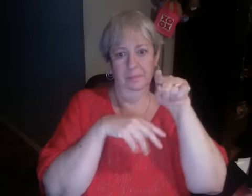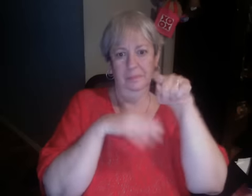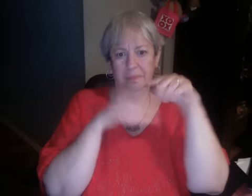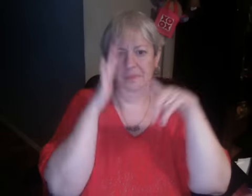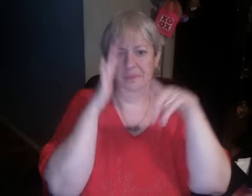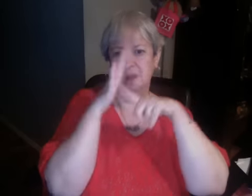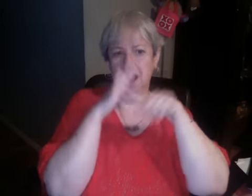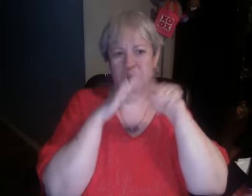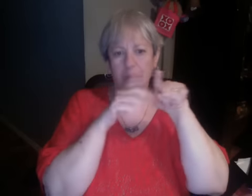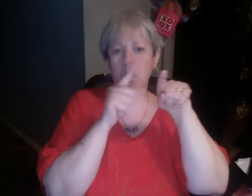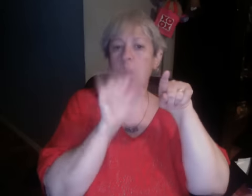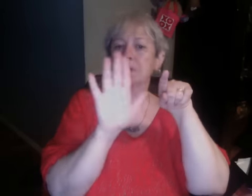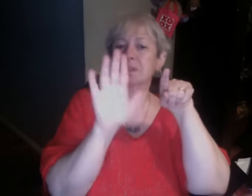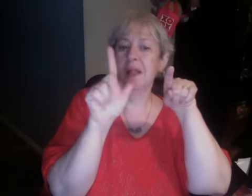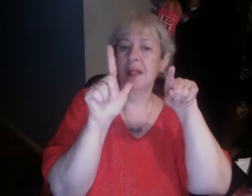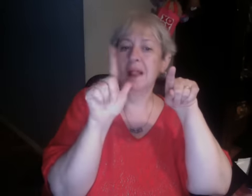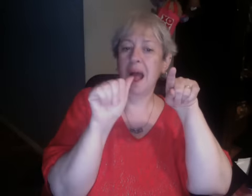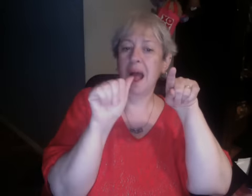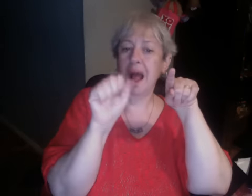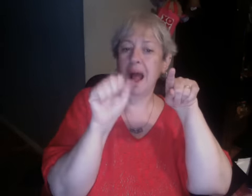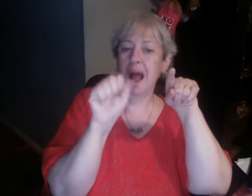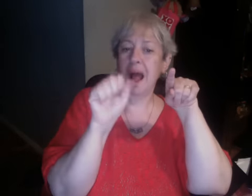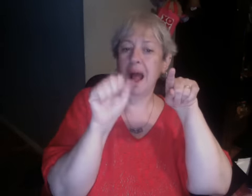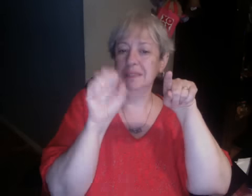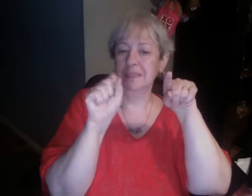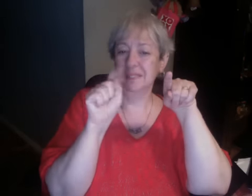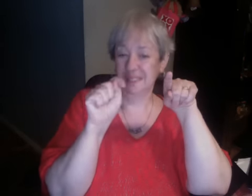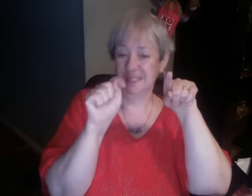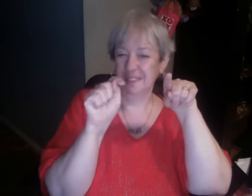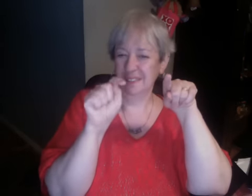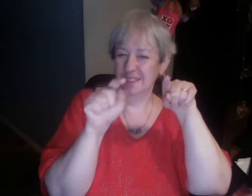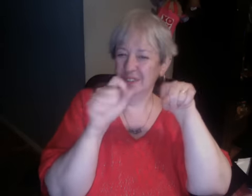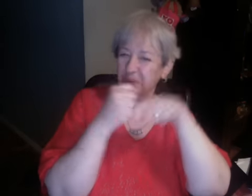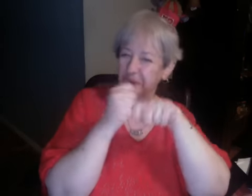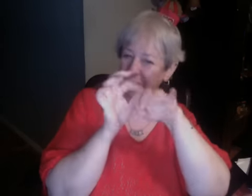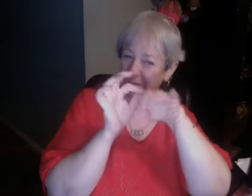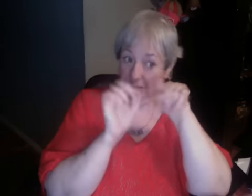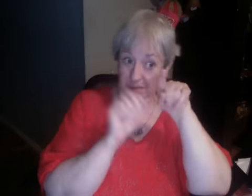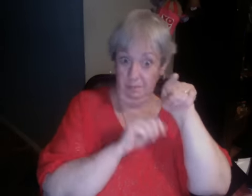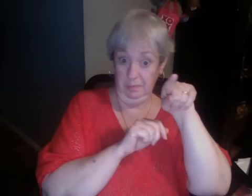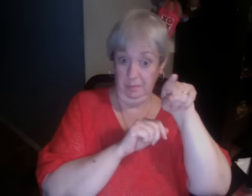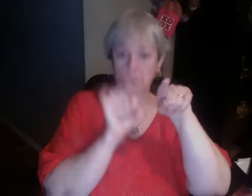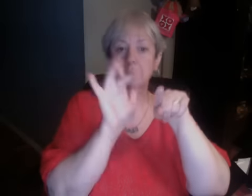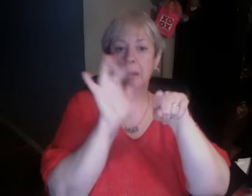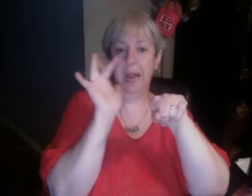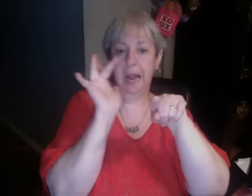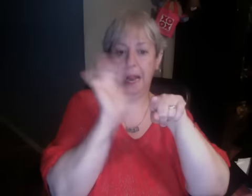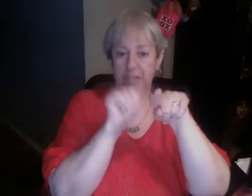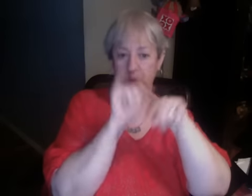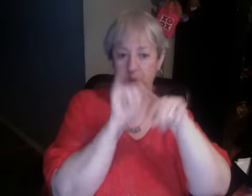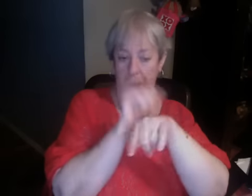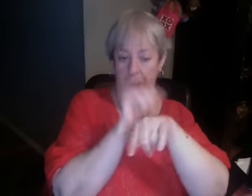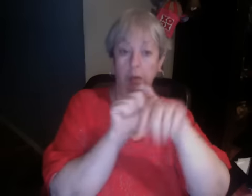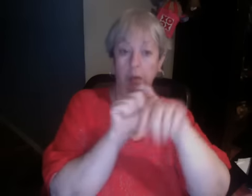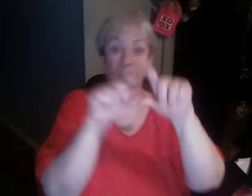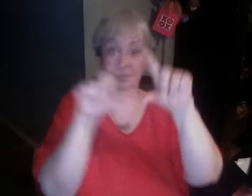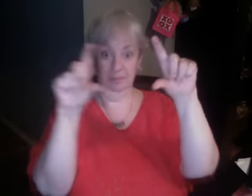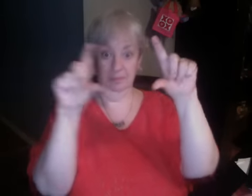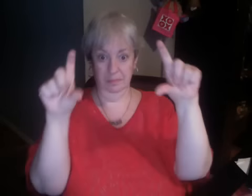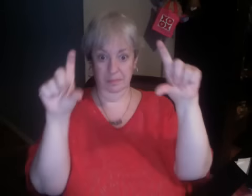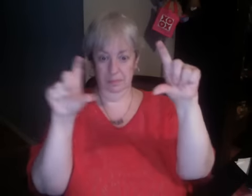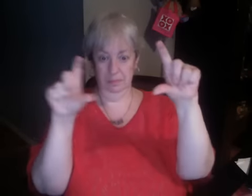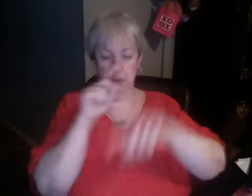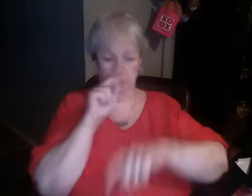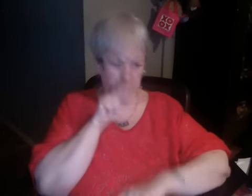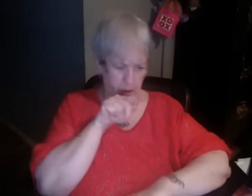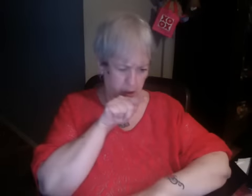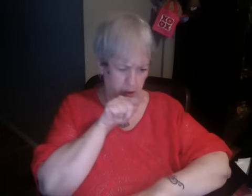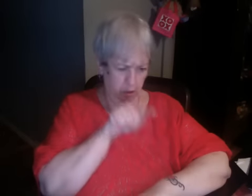attacked with the personal. Was Josh having trouble with anyone? I don't know. The last time he was home was September.